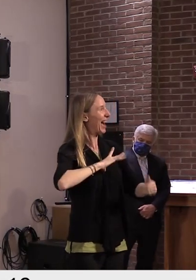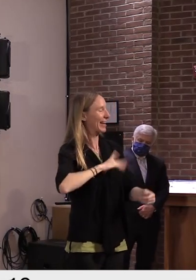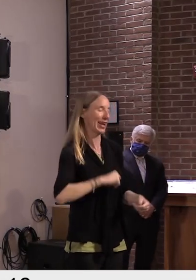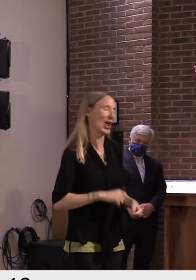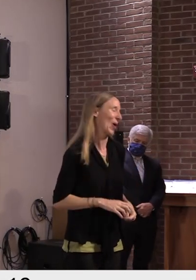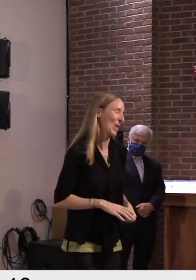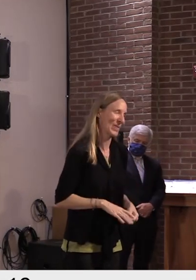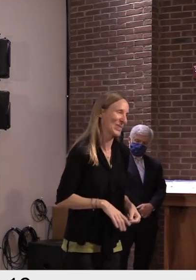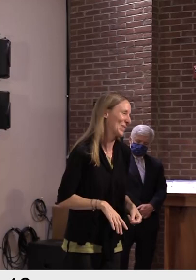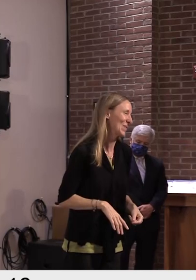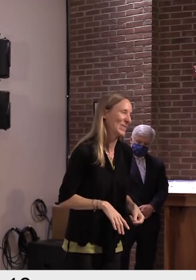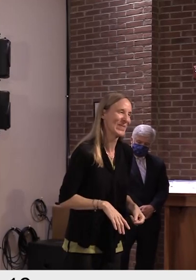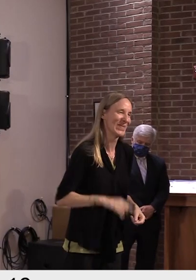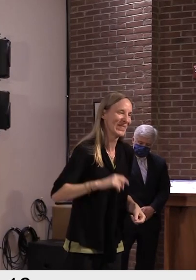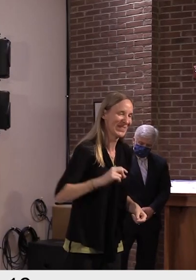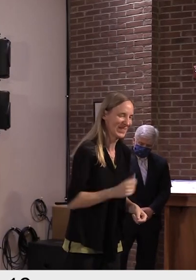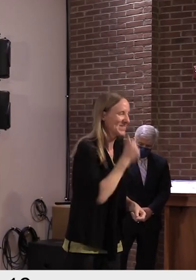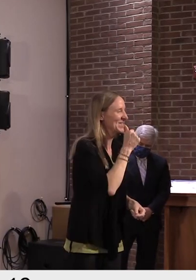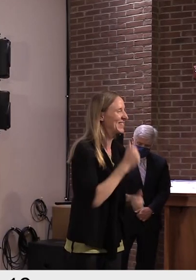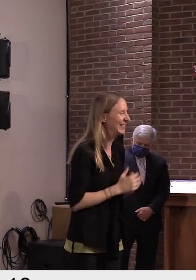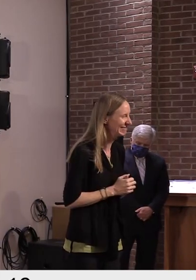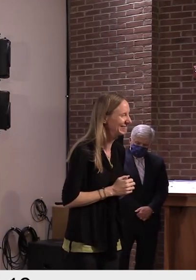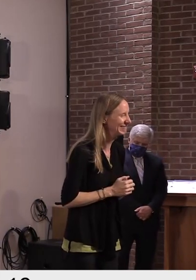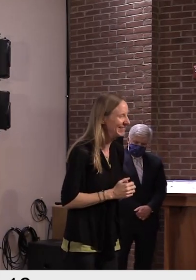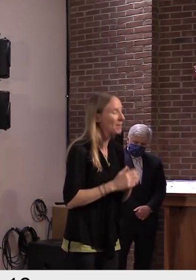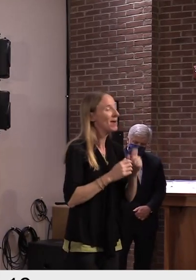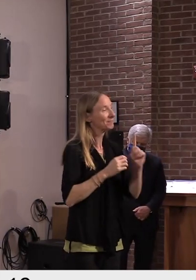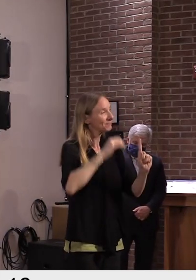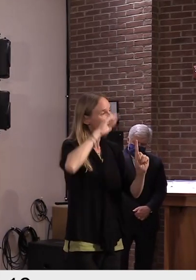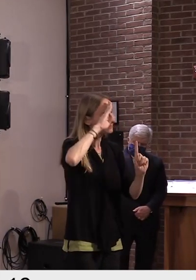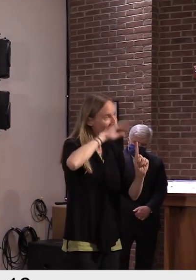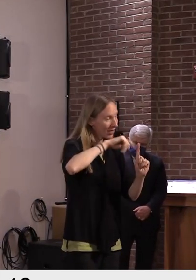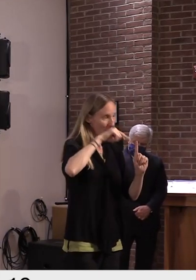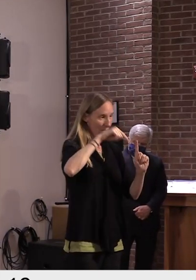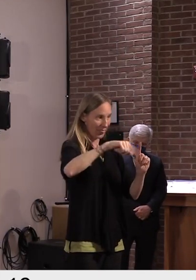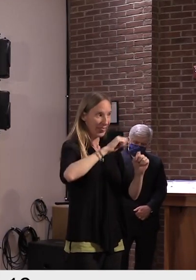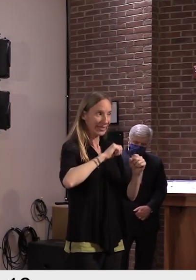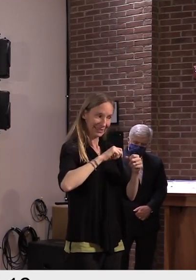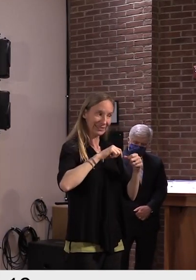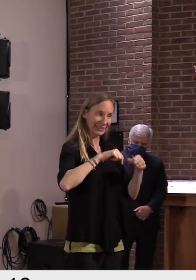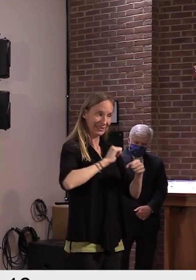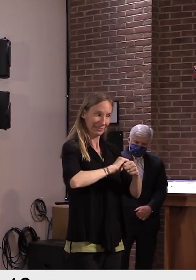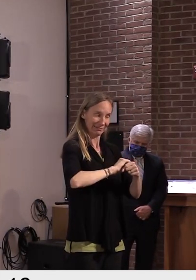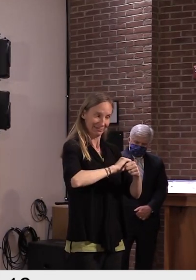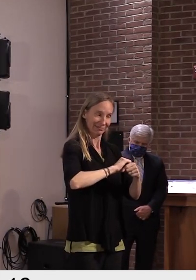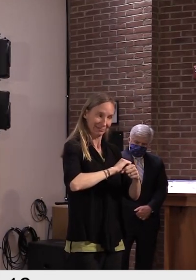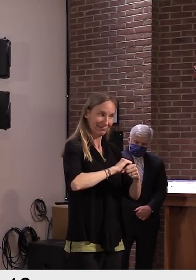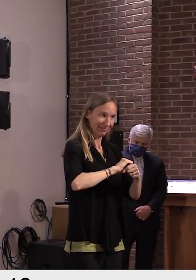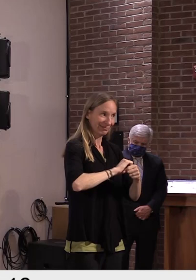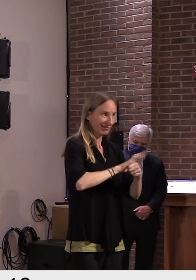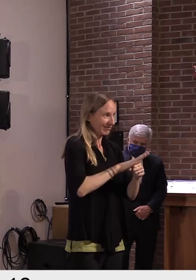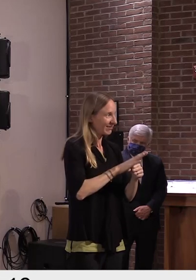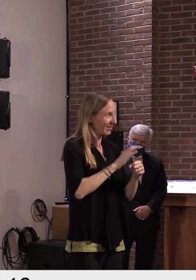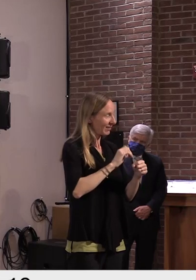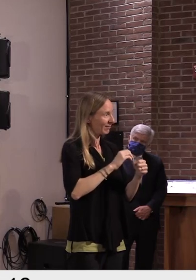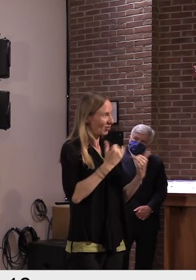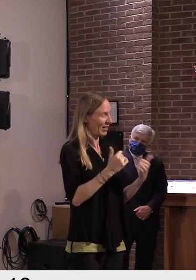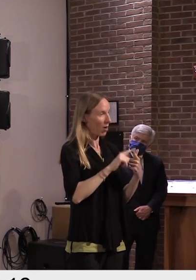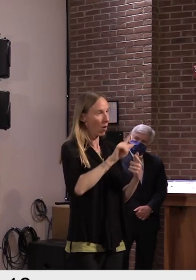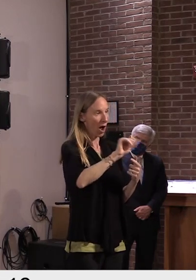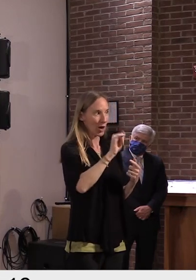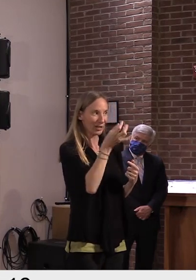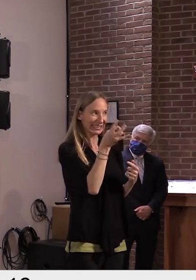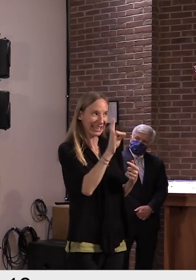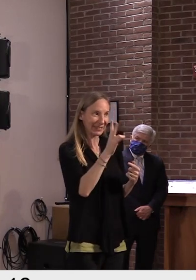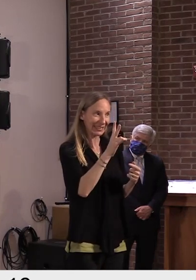the course of this outbreak, we should remember that 117 of our neighbors, friends, and family members, were